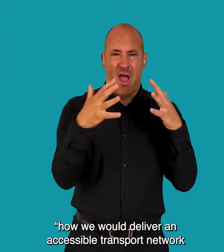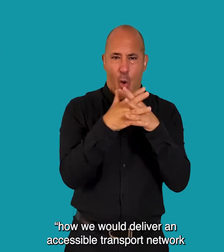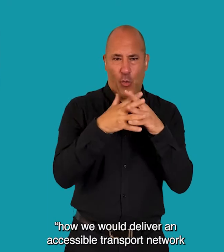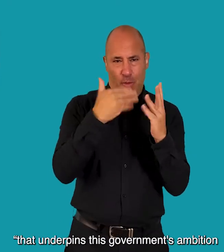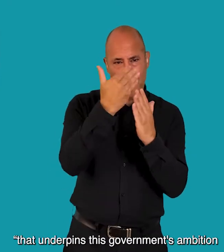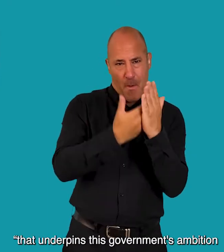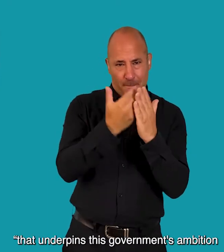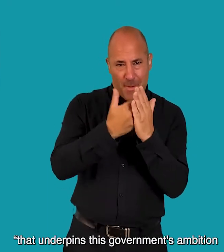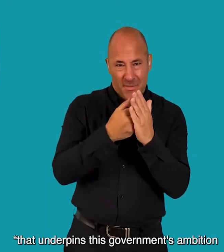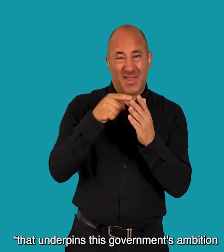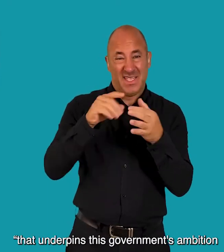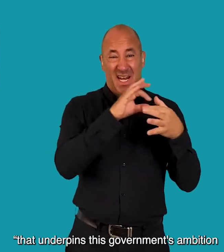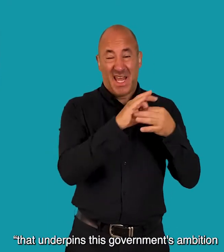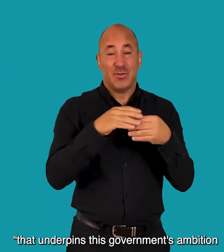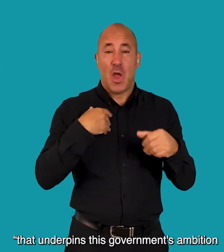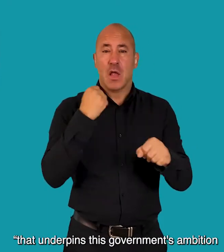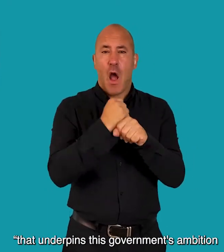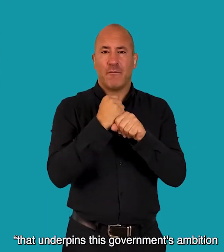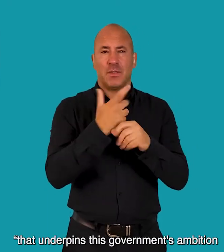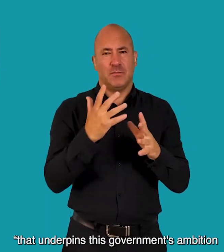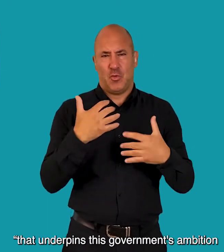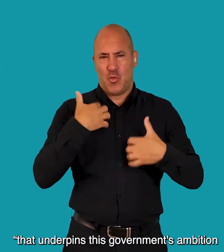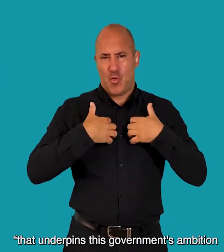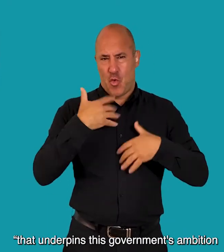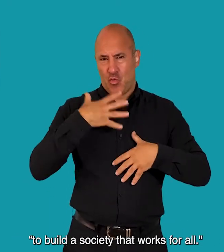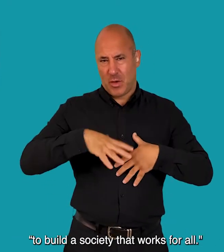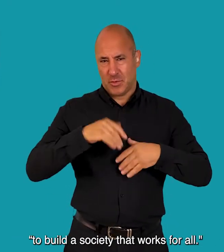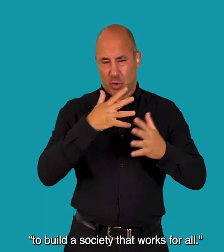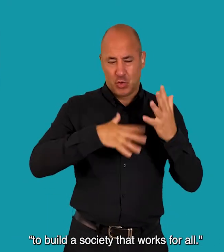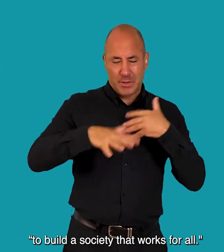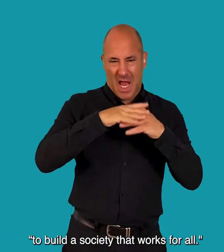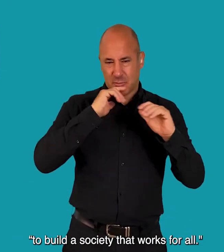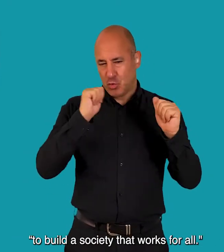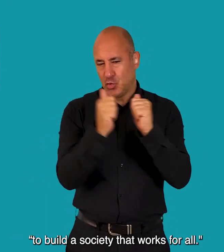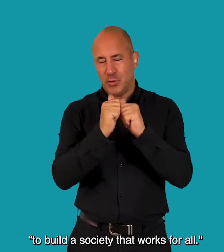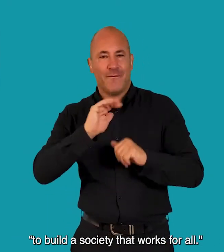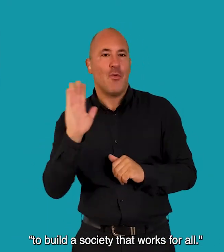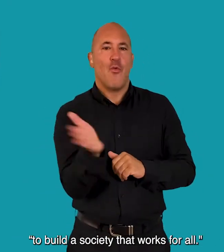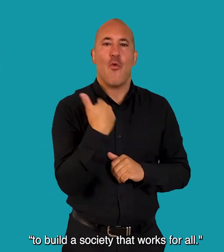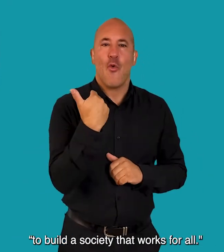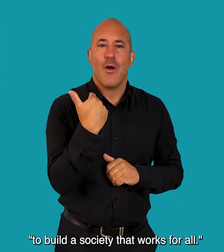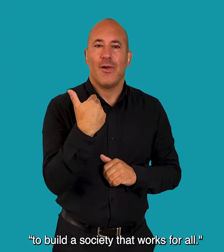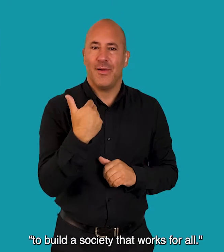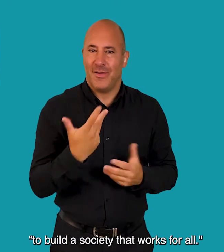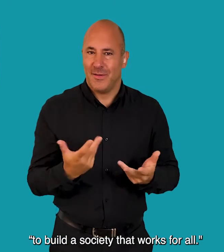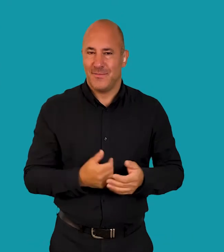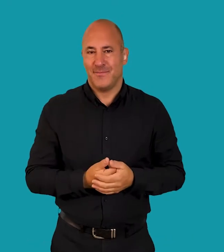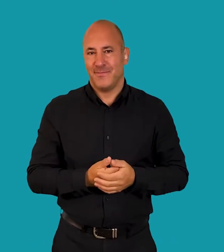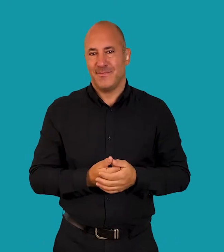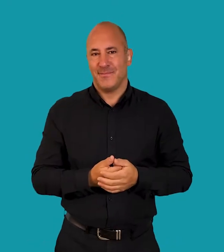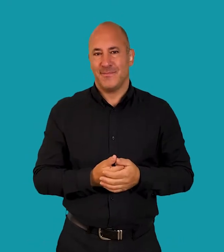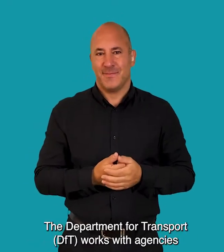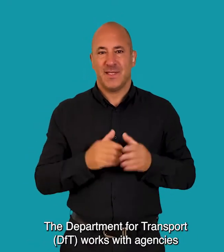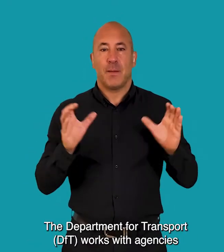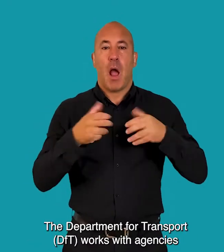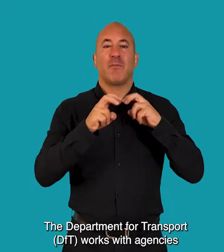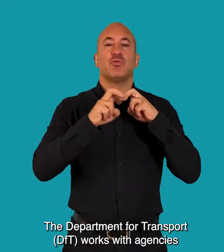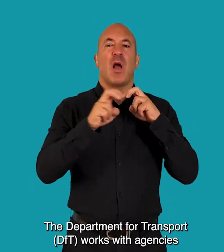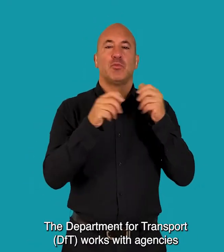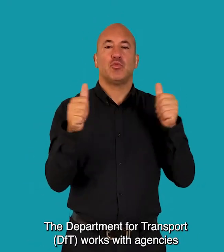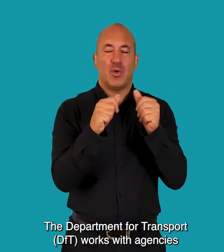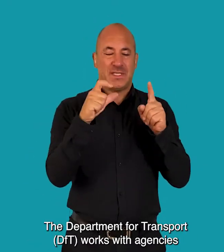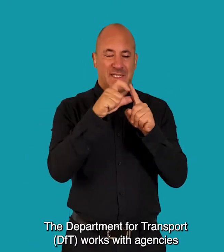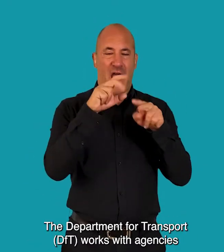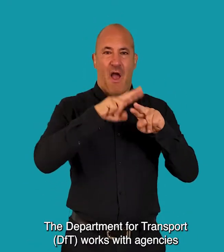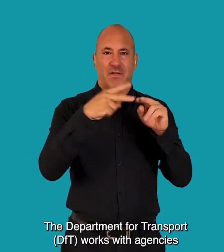network that underpins this government's ambition to build a society that works for all The Department